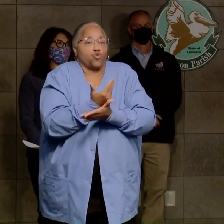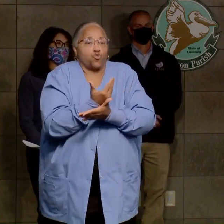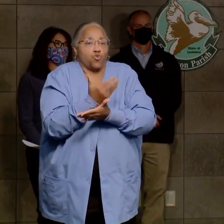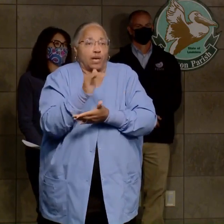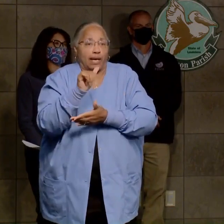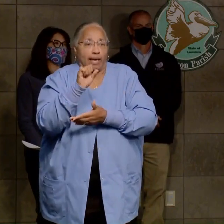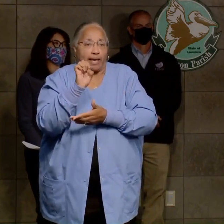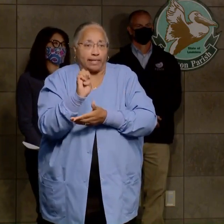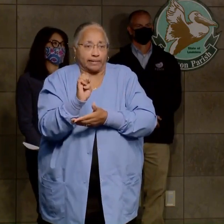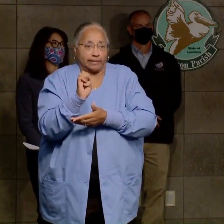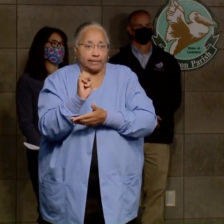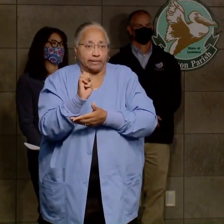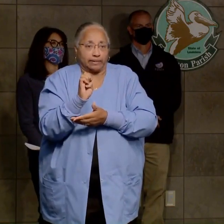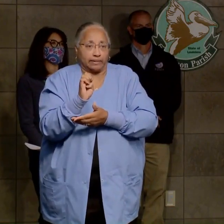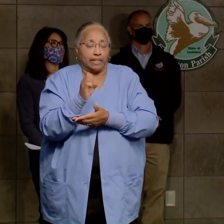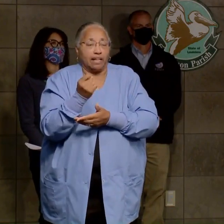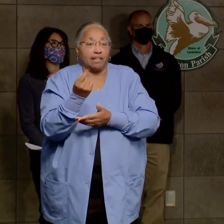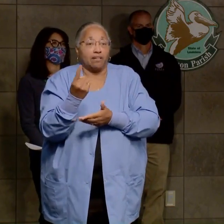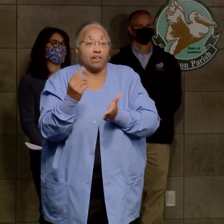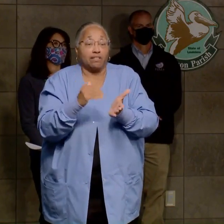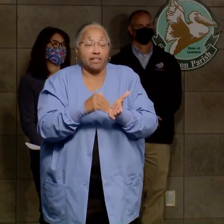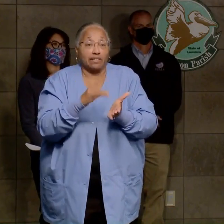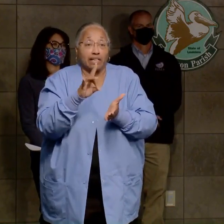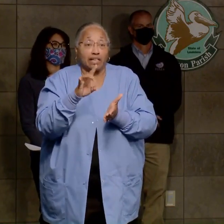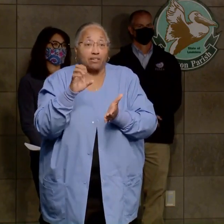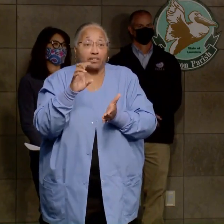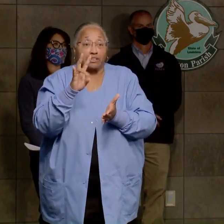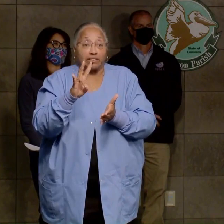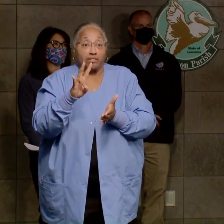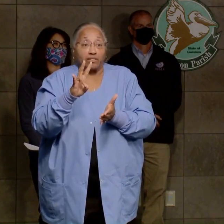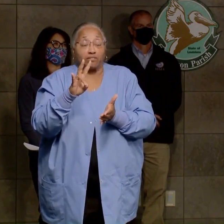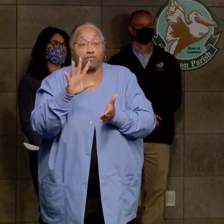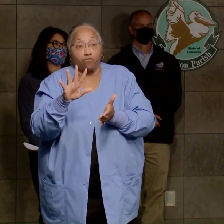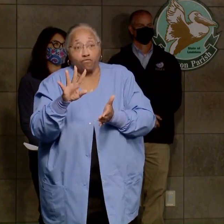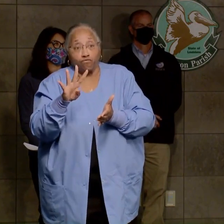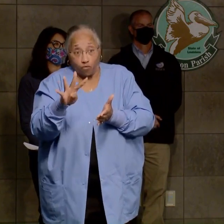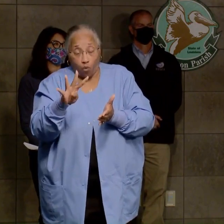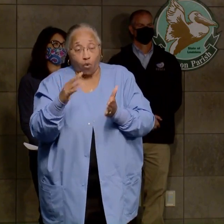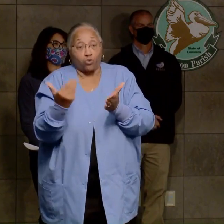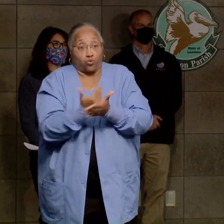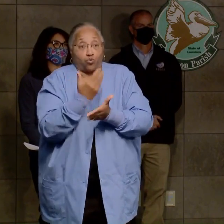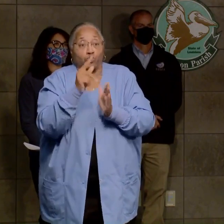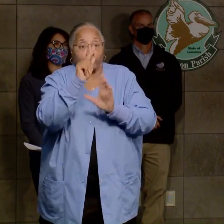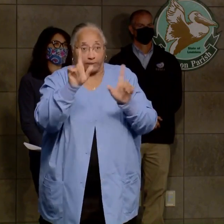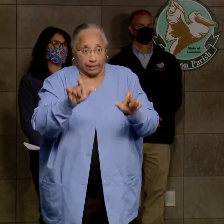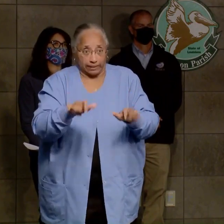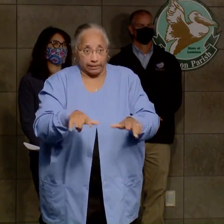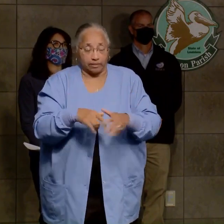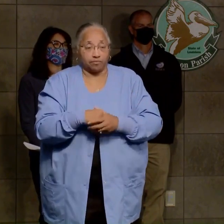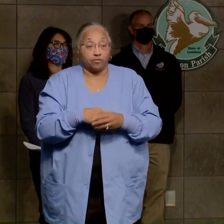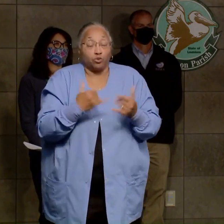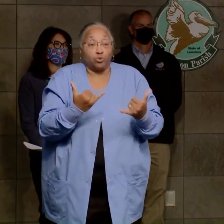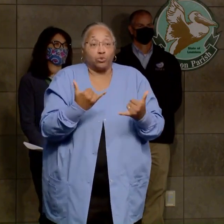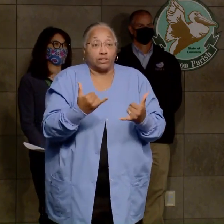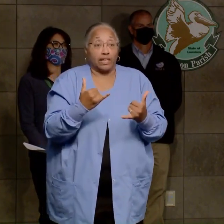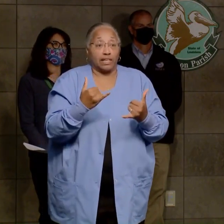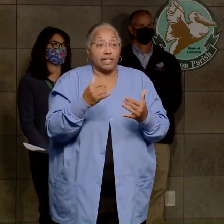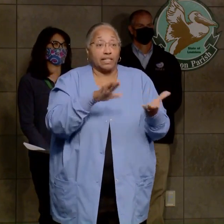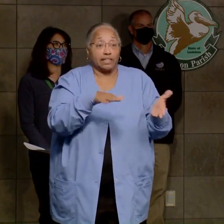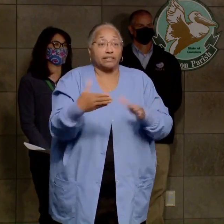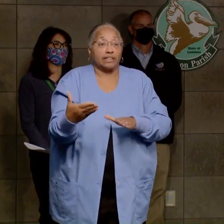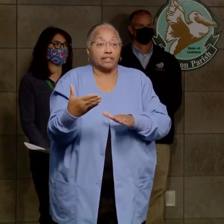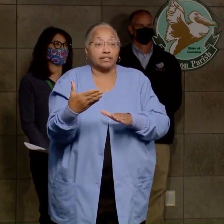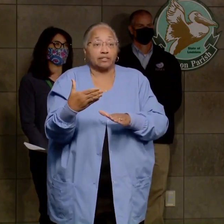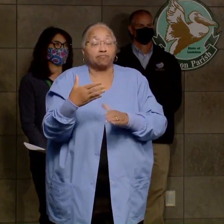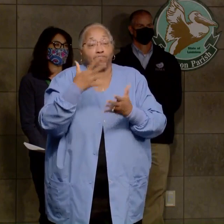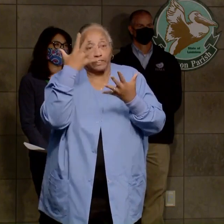11,874 new tests. The deaths today are 11, sadly,